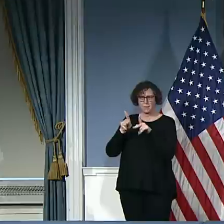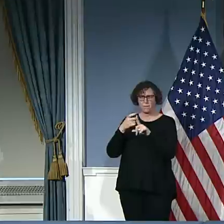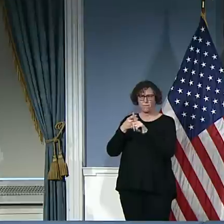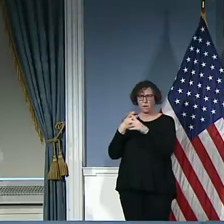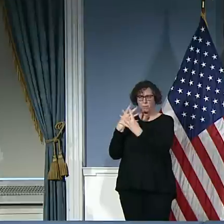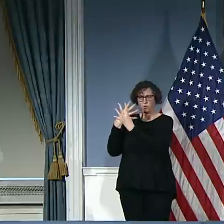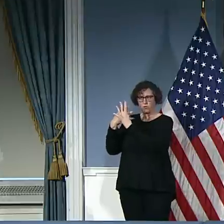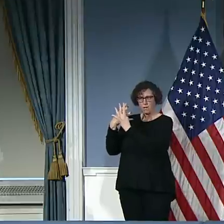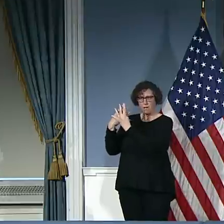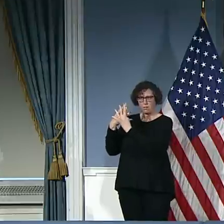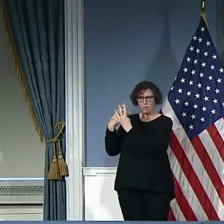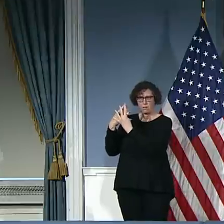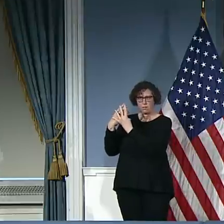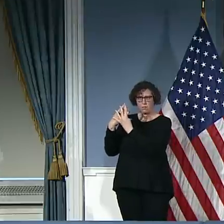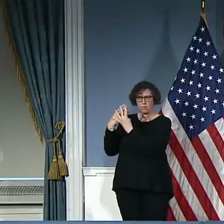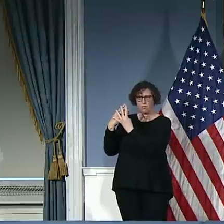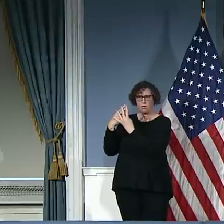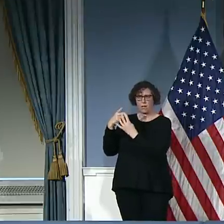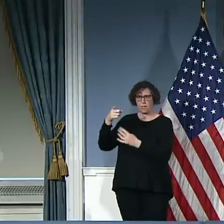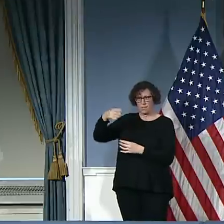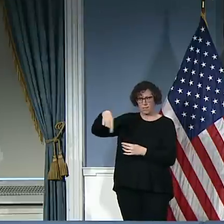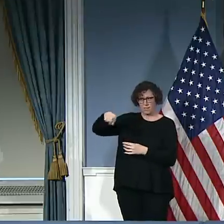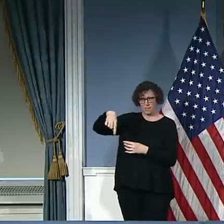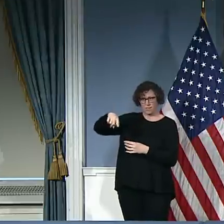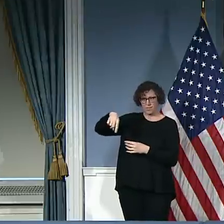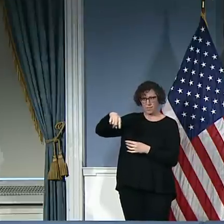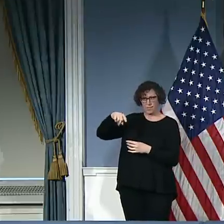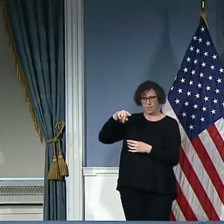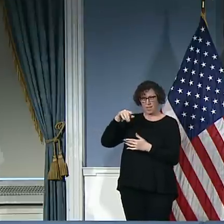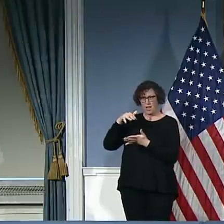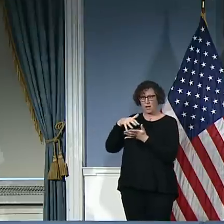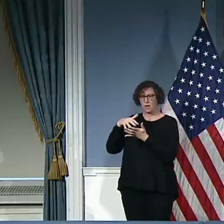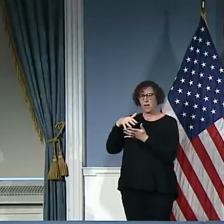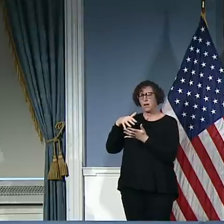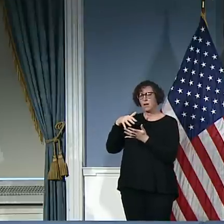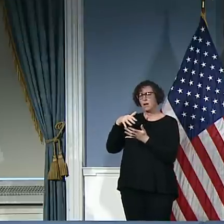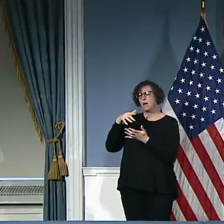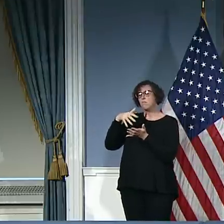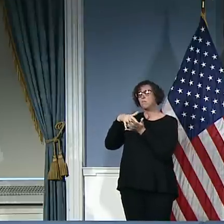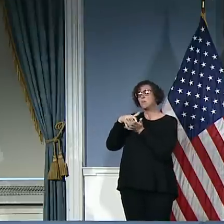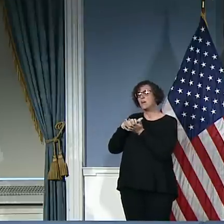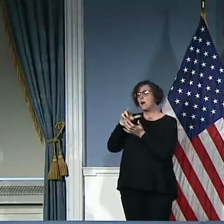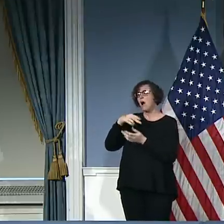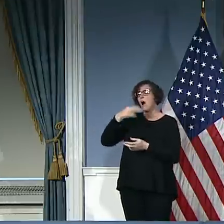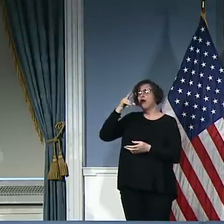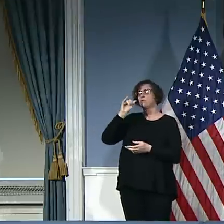And are you working with, is there any plans to get a COVID-19 testing center on Rikers?